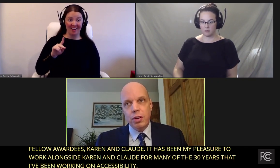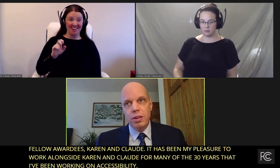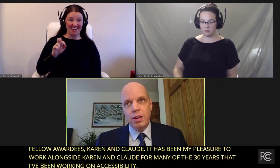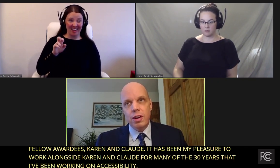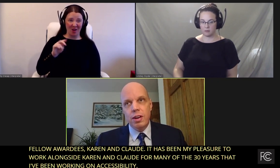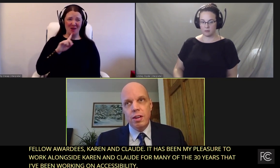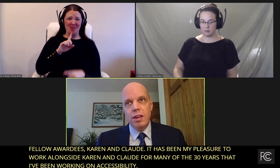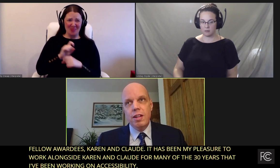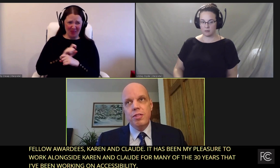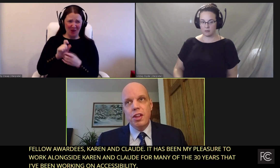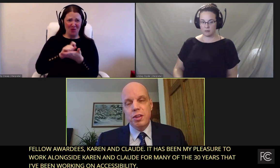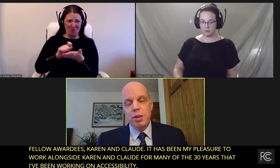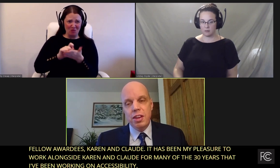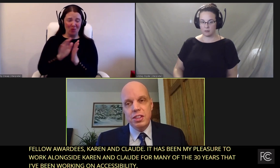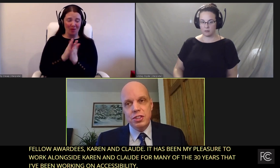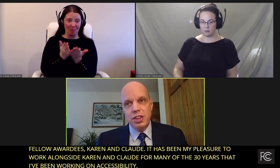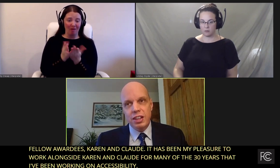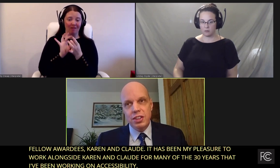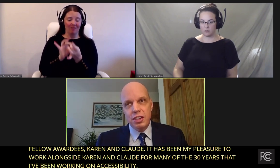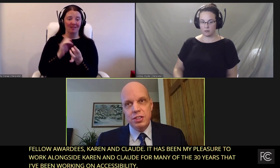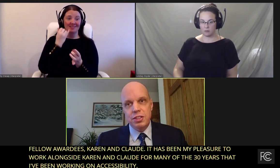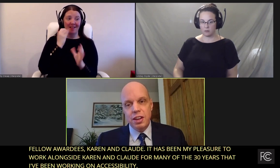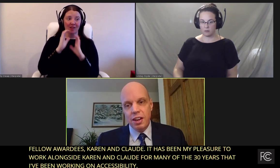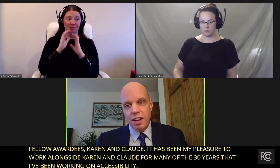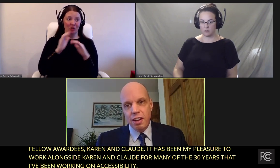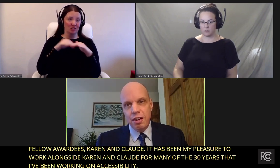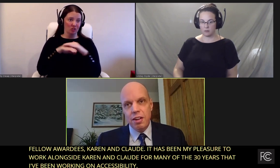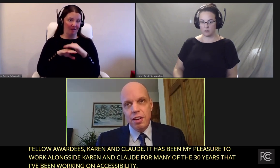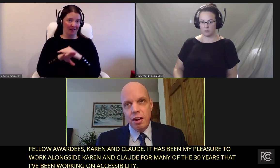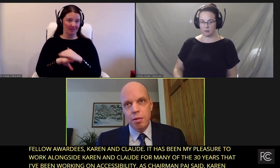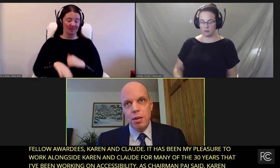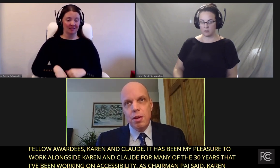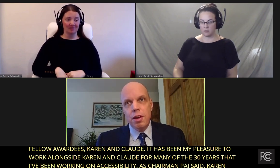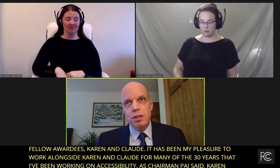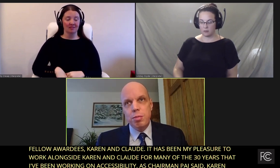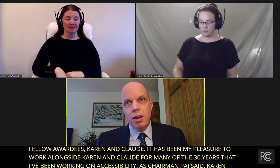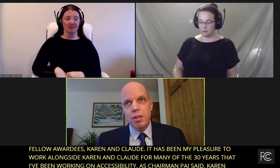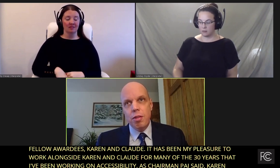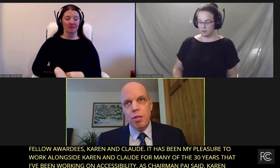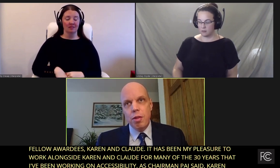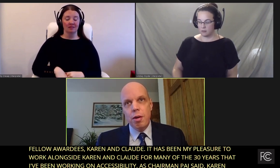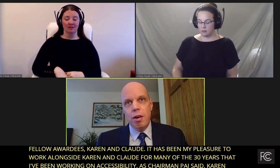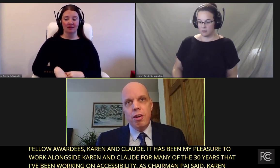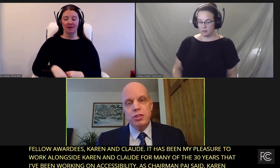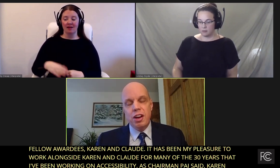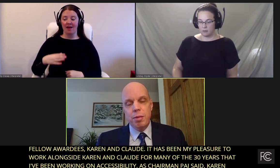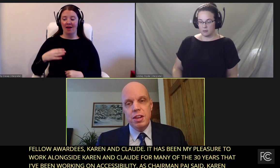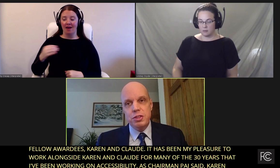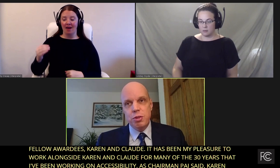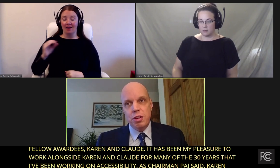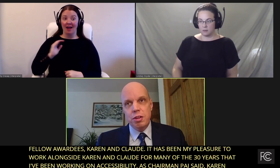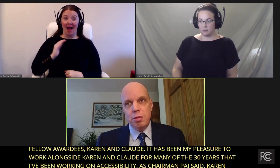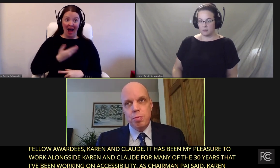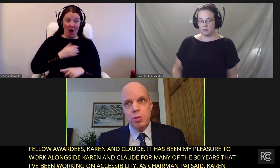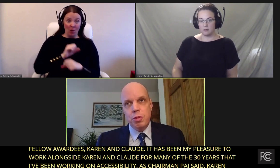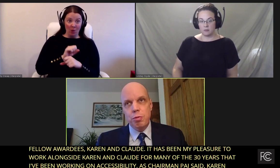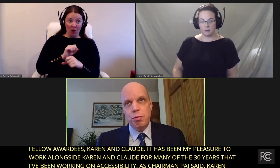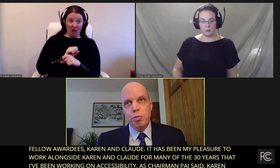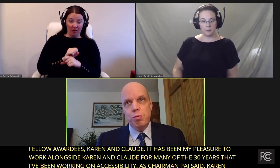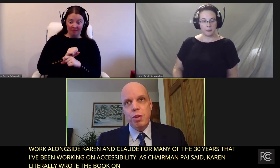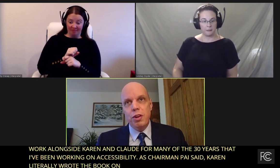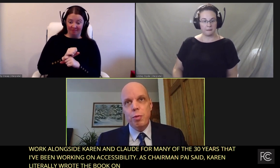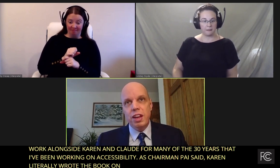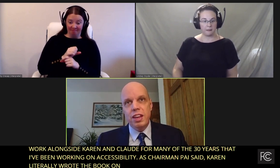wrote the book on telecommunications access. And it's been our job in industry to